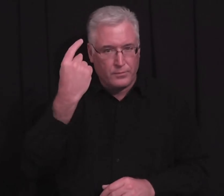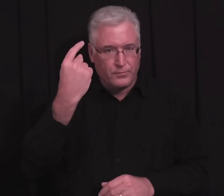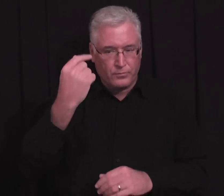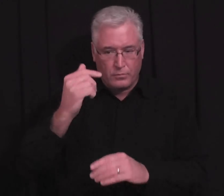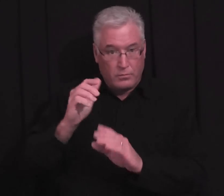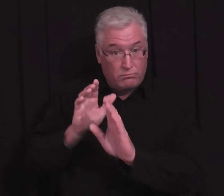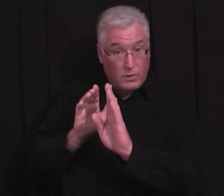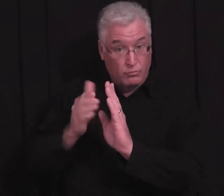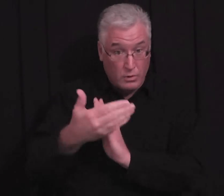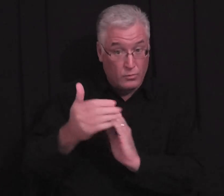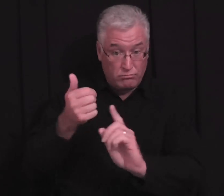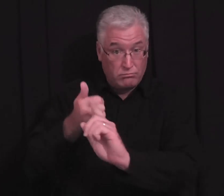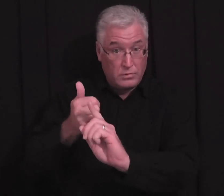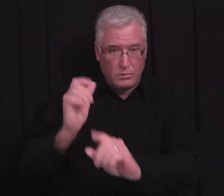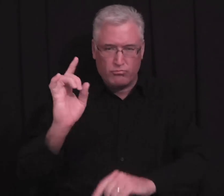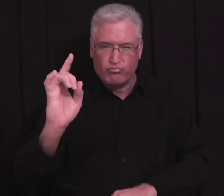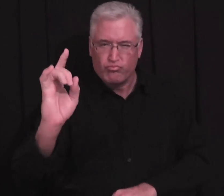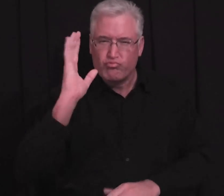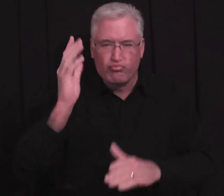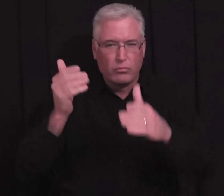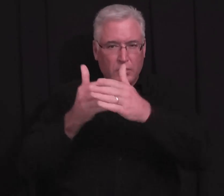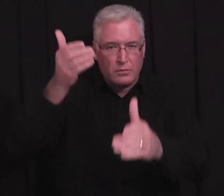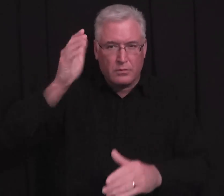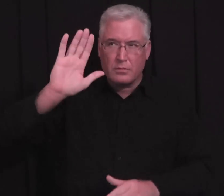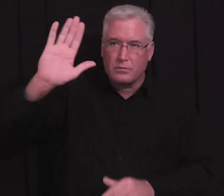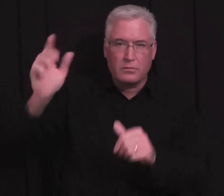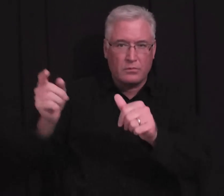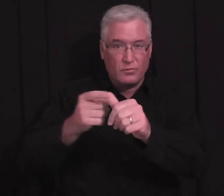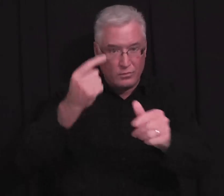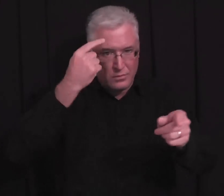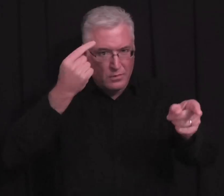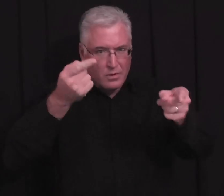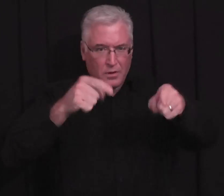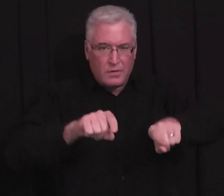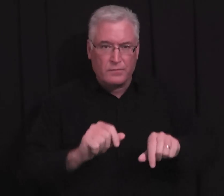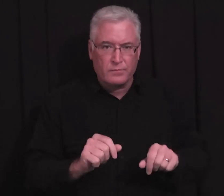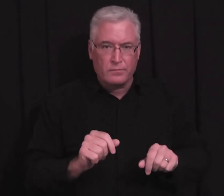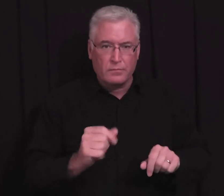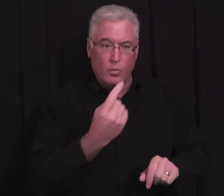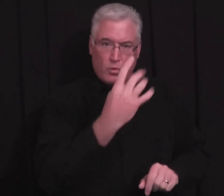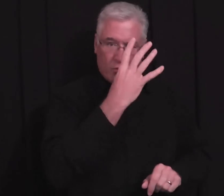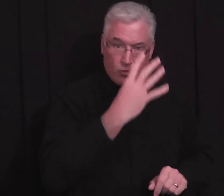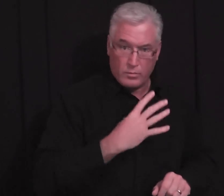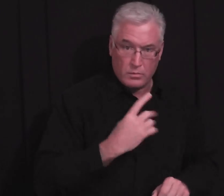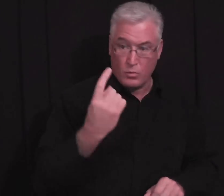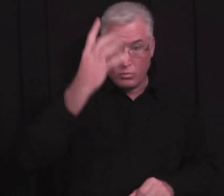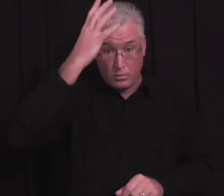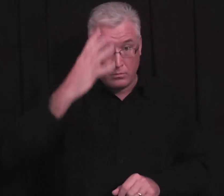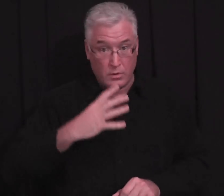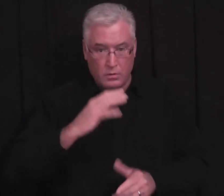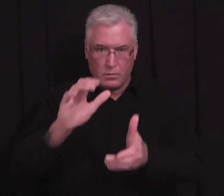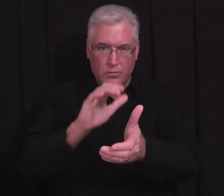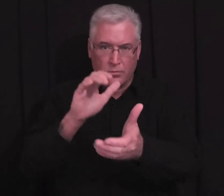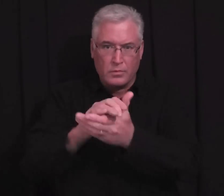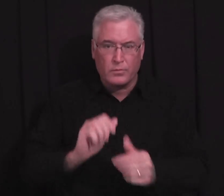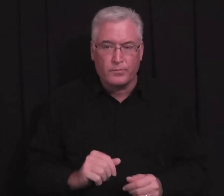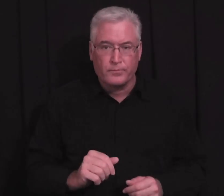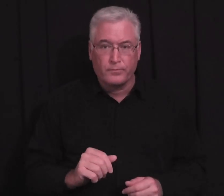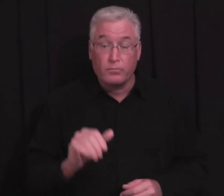Now, you know, we understand that adultery itself, you know, it goes against God in His first covenant, which is between a man and a woman